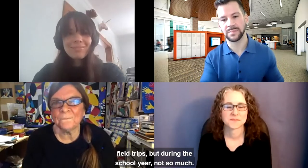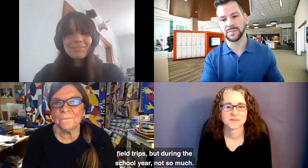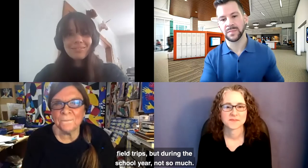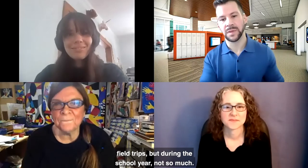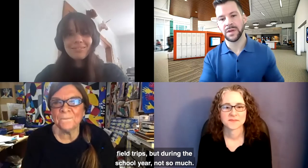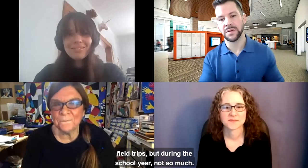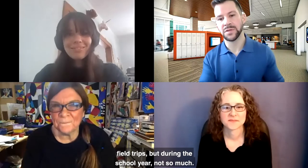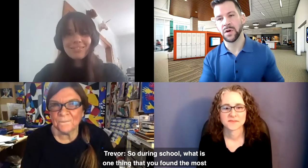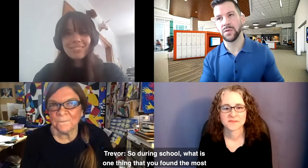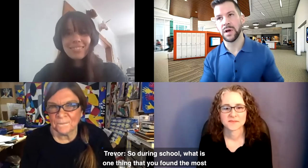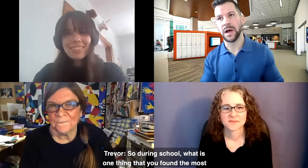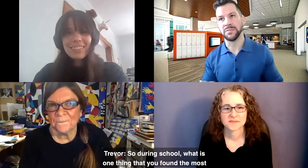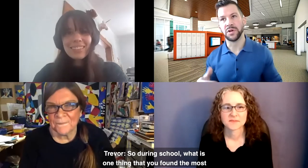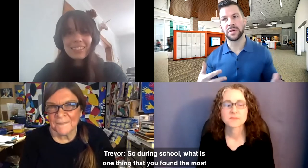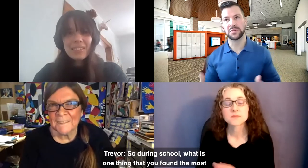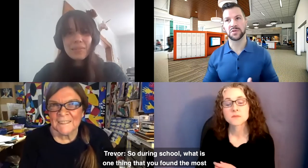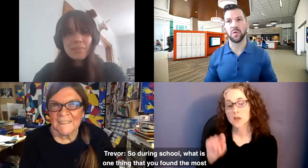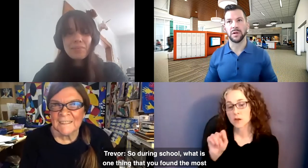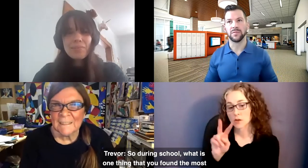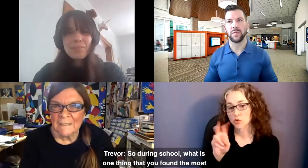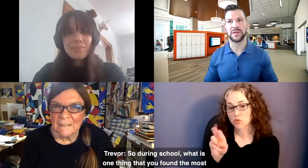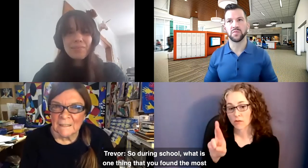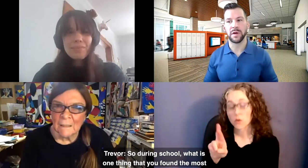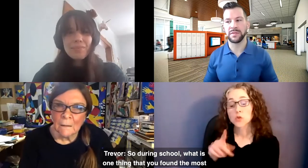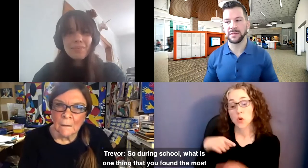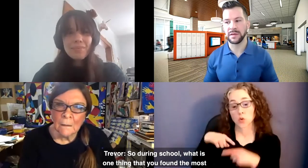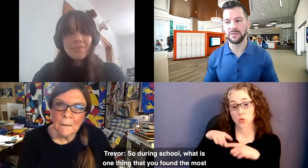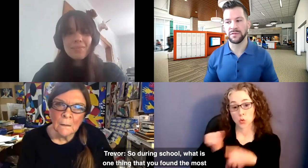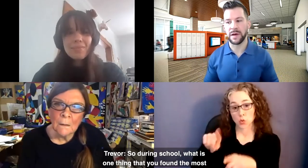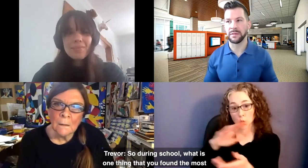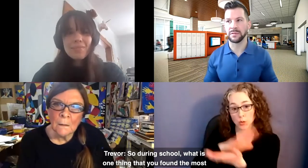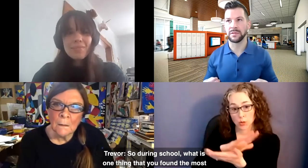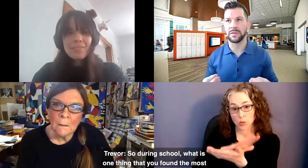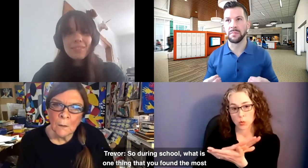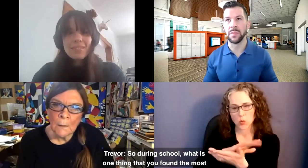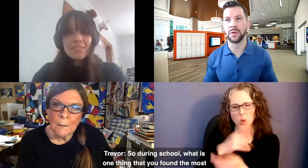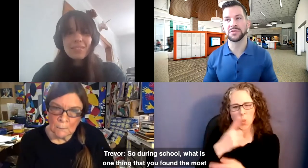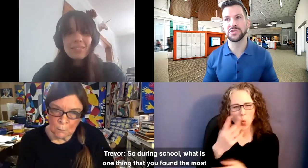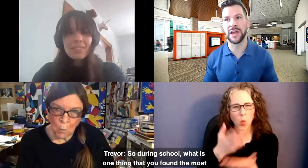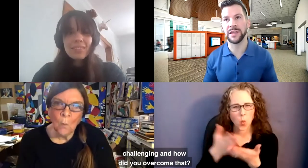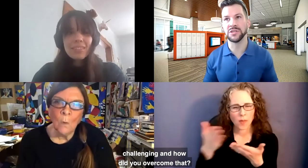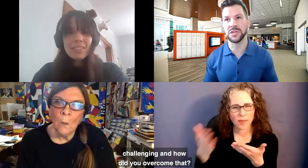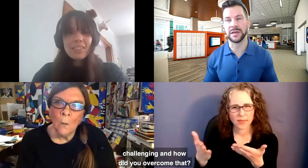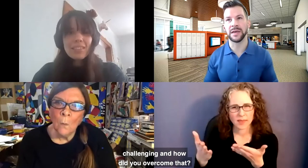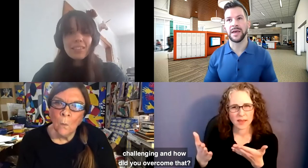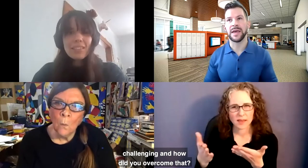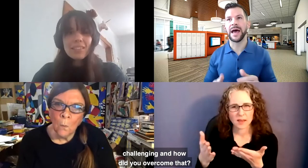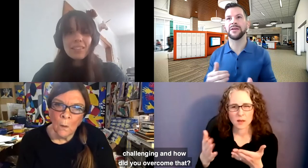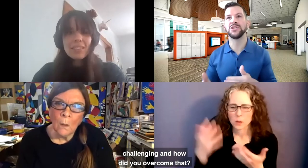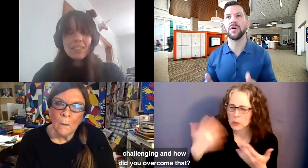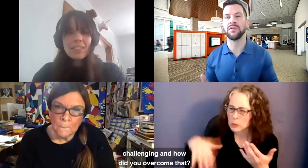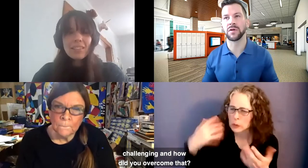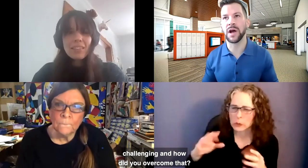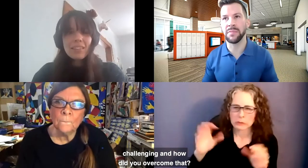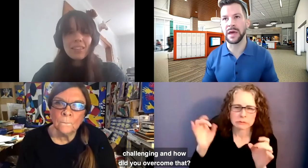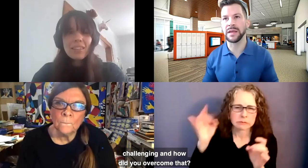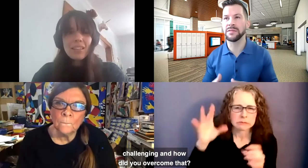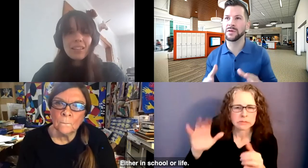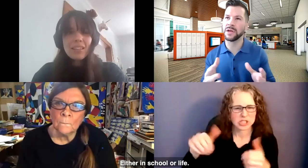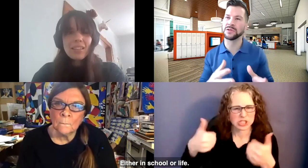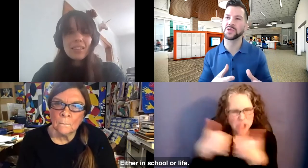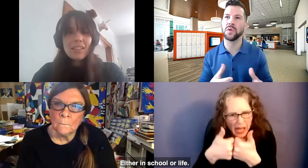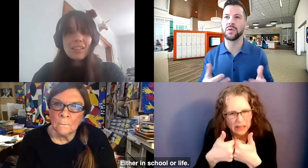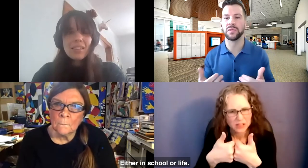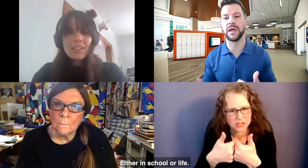Trevor speaking. So, during school, what is one thing that you found the most challenging, and how did you overcome